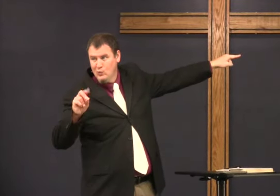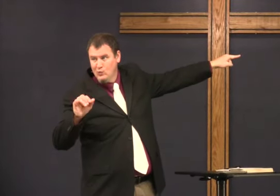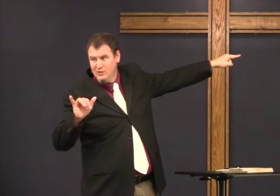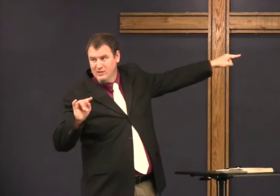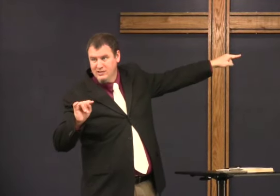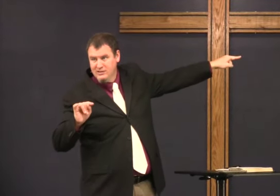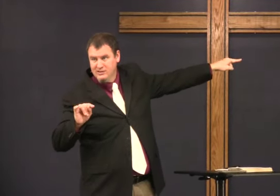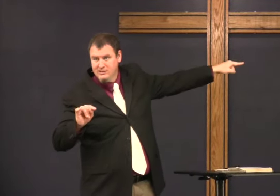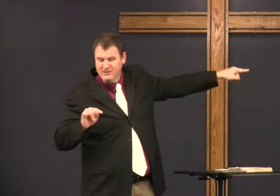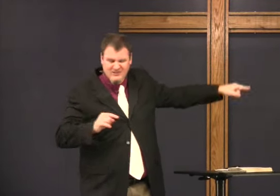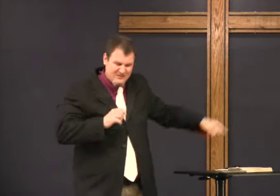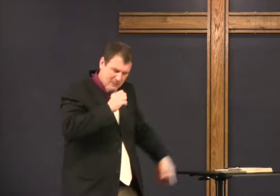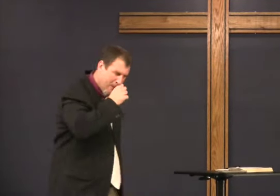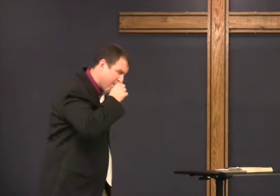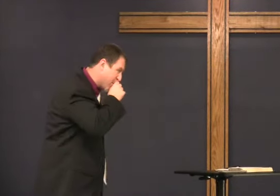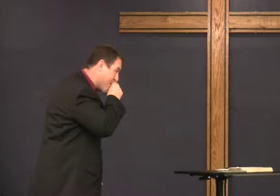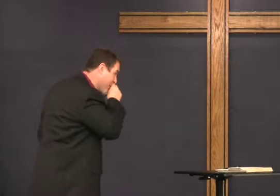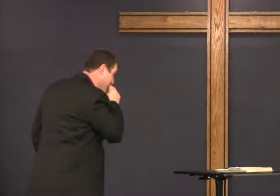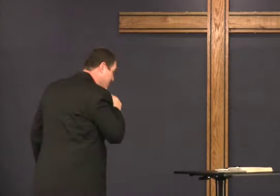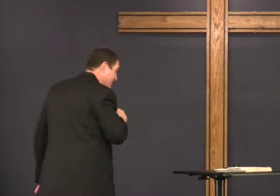he'll do it I should be doing it too